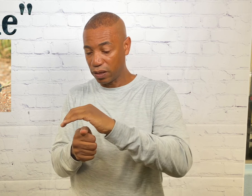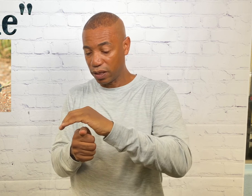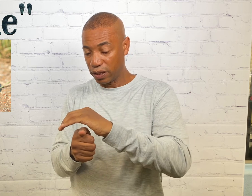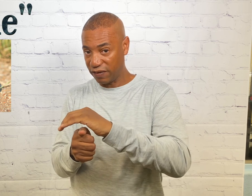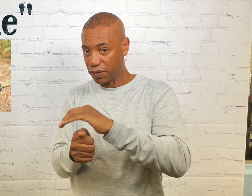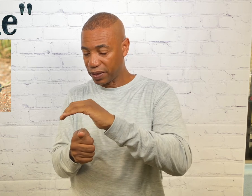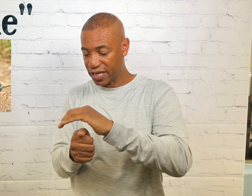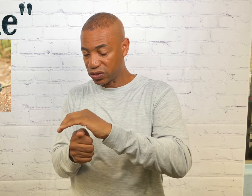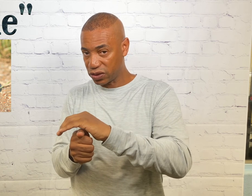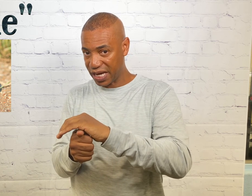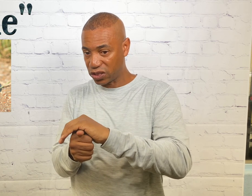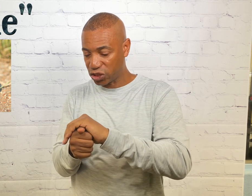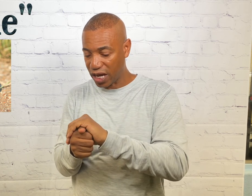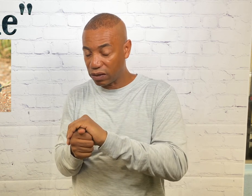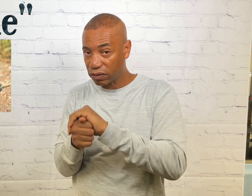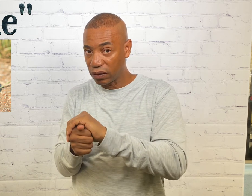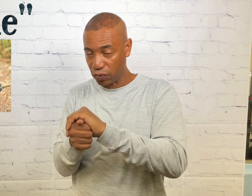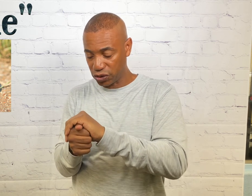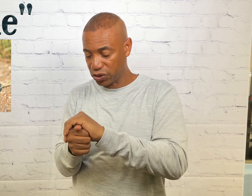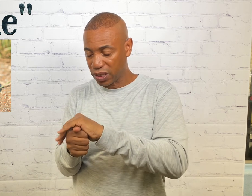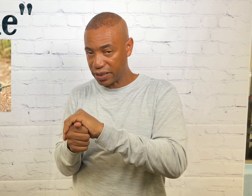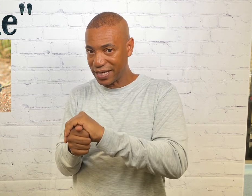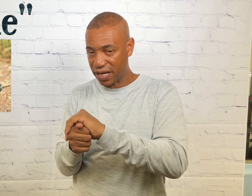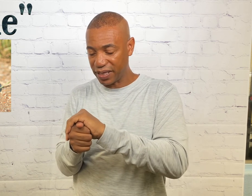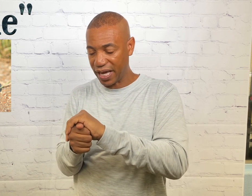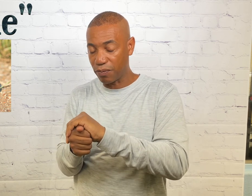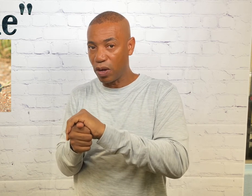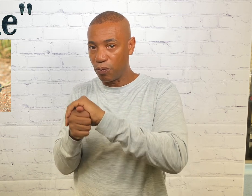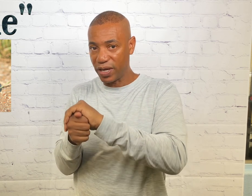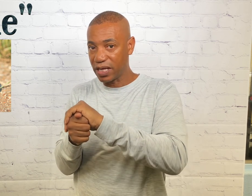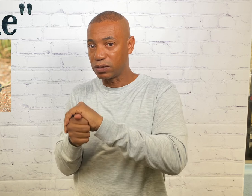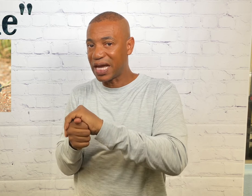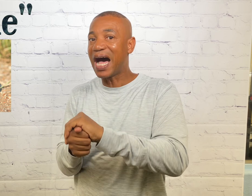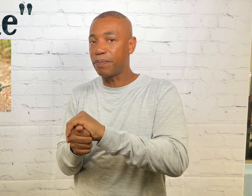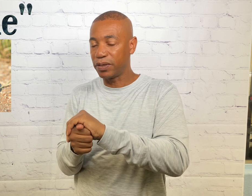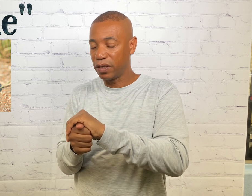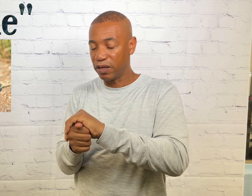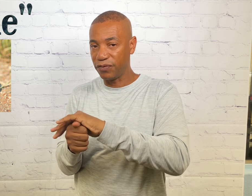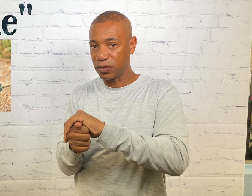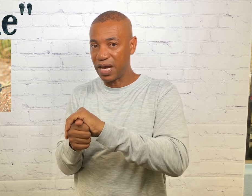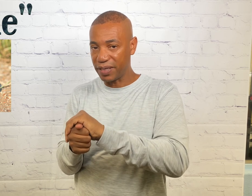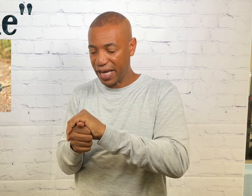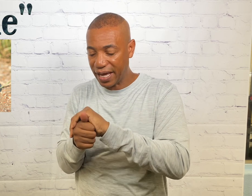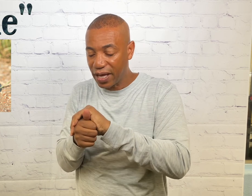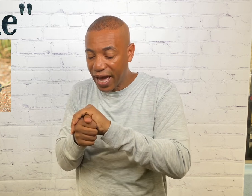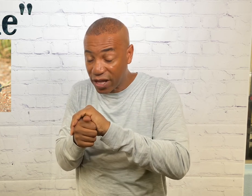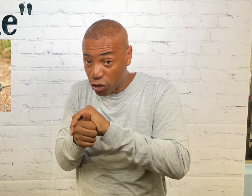Leave it in place. Take the shell which is your non-dominant hand. And bring that on top of your dominant hand. And your